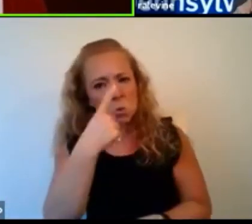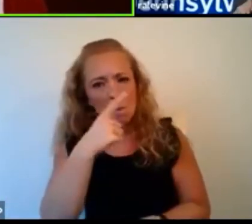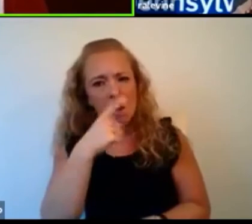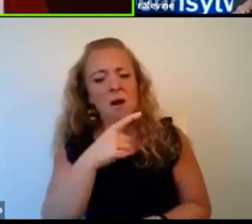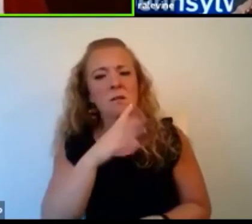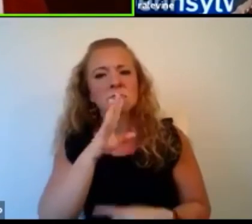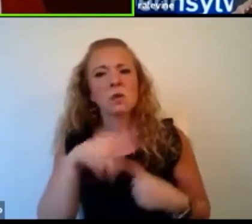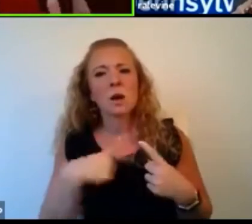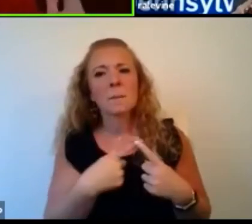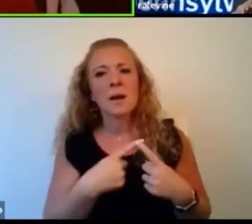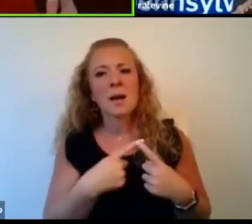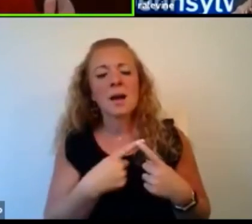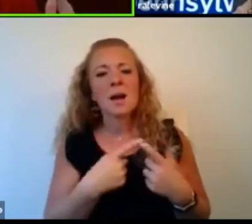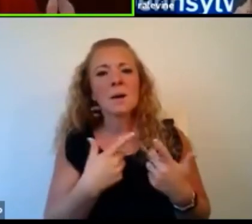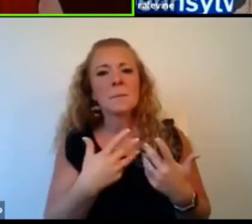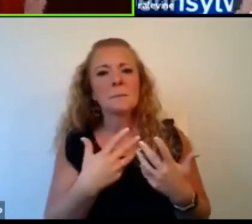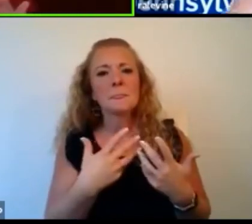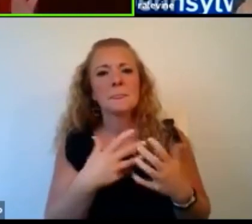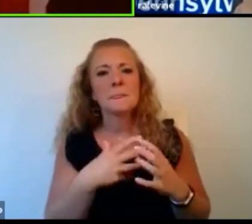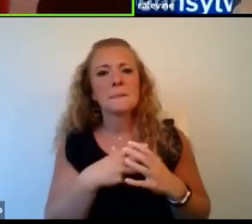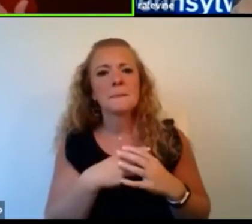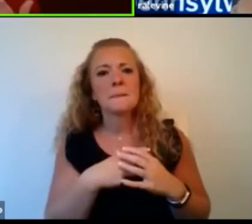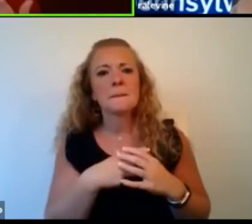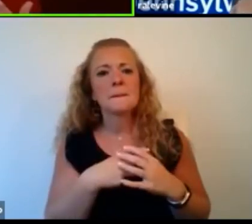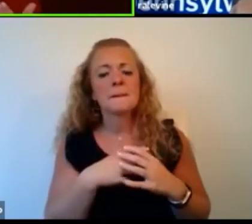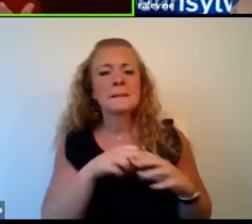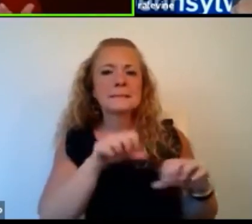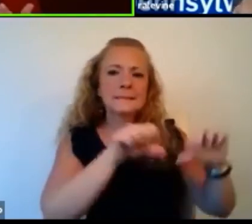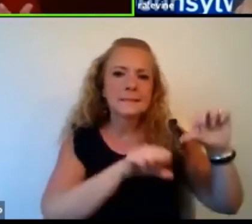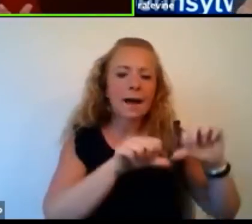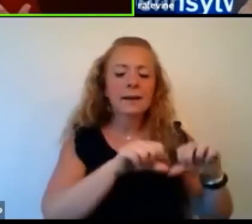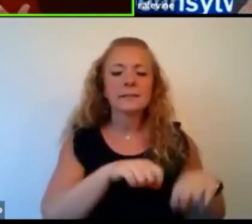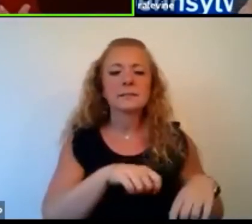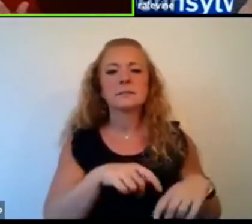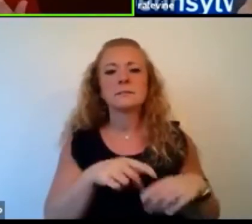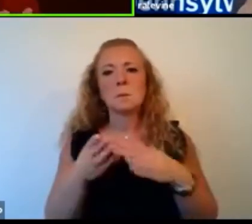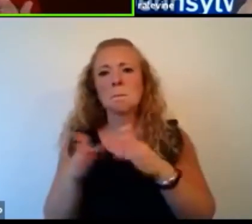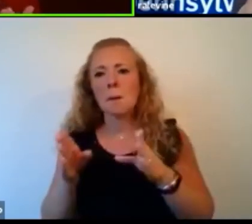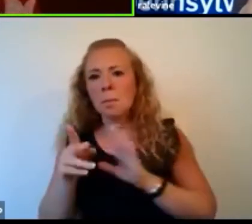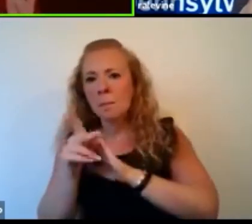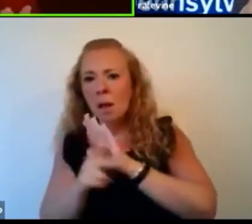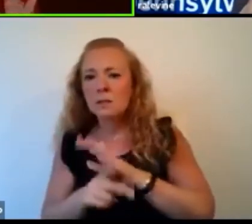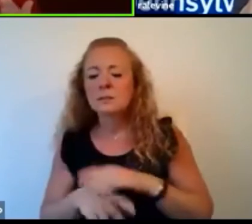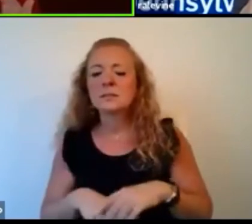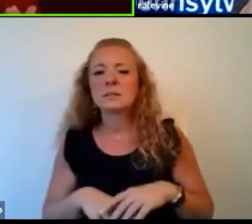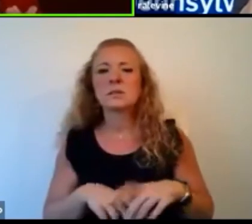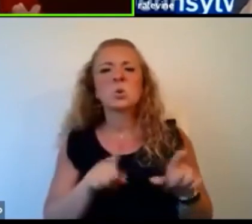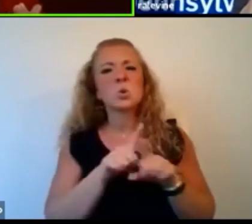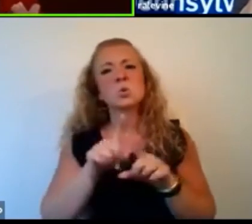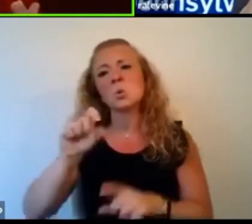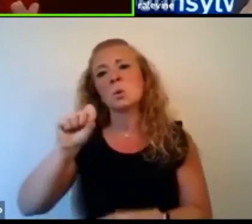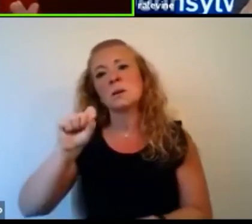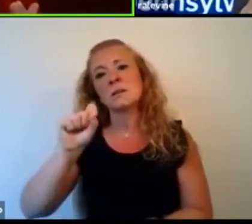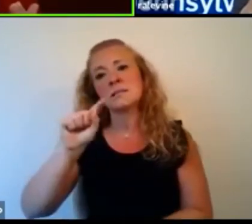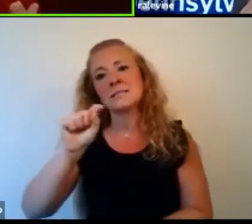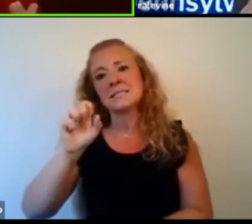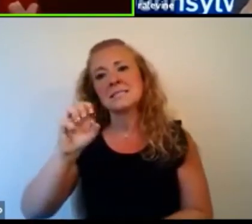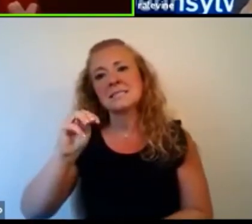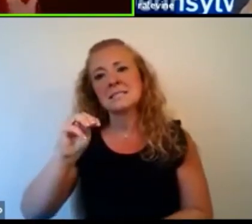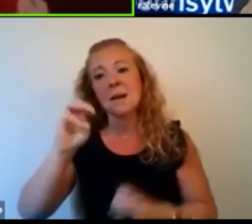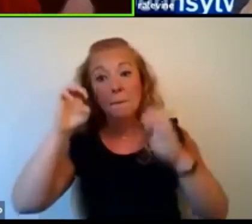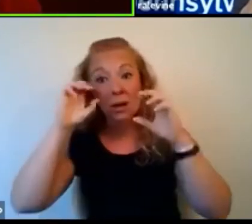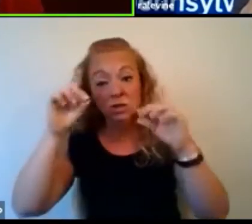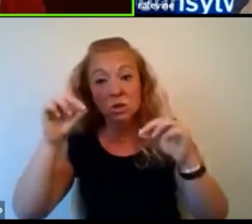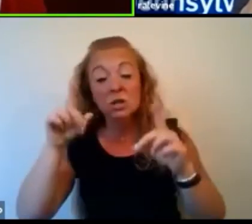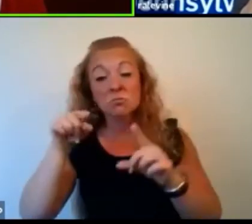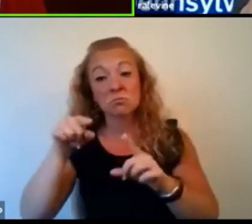not just about the intersection of, of science and public policy, but also why is STEM education not just important for